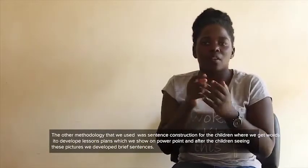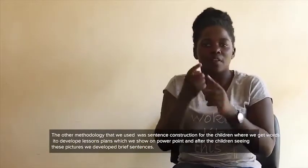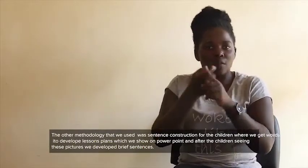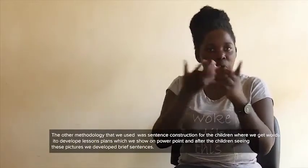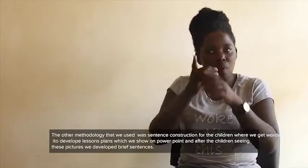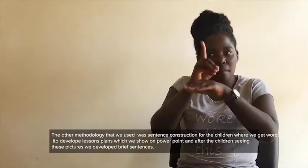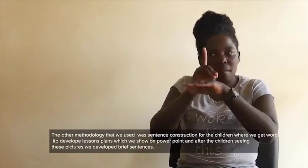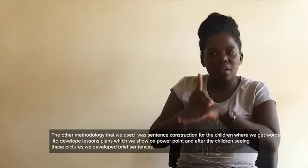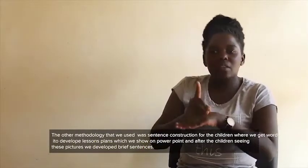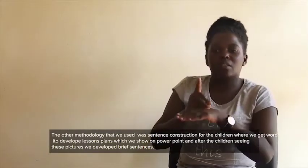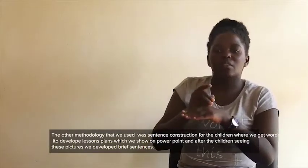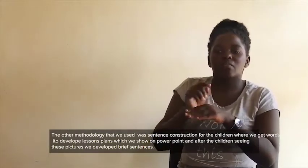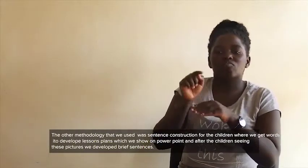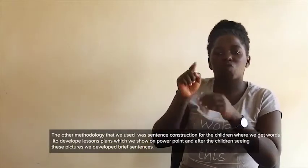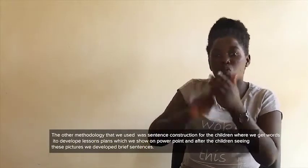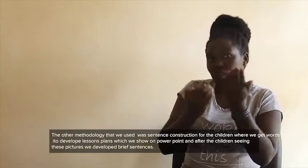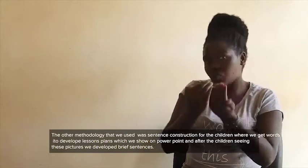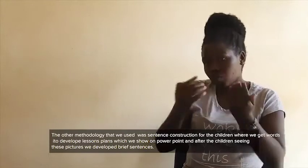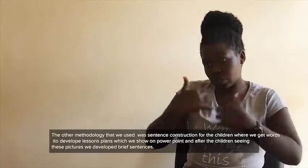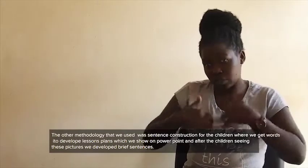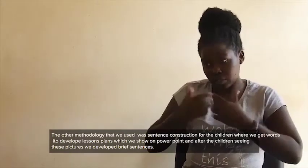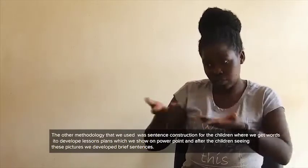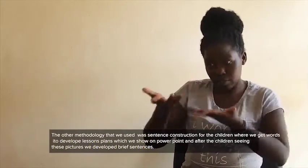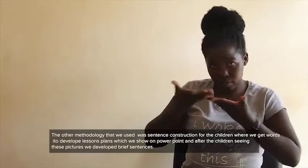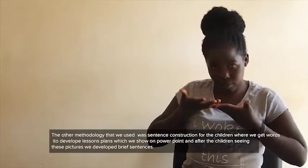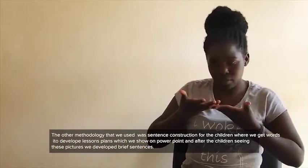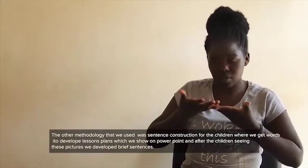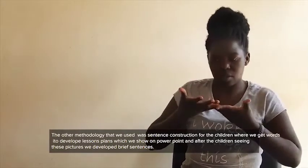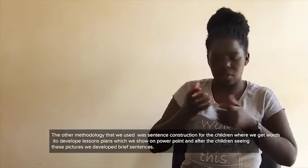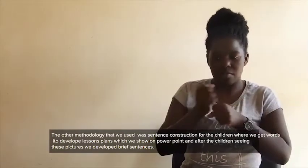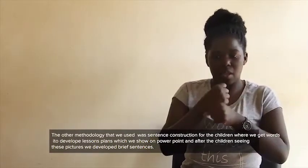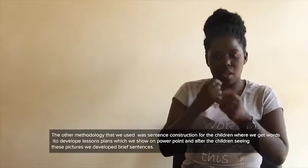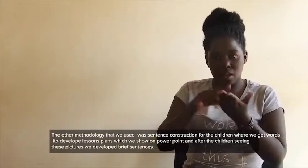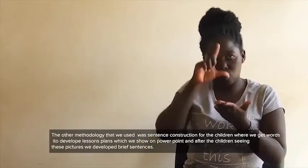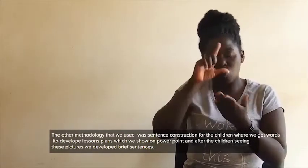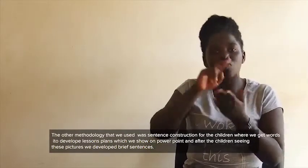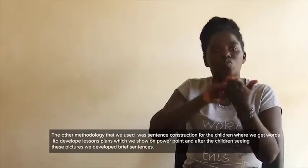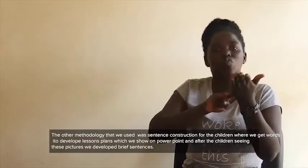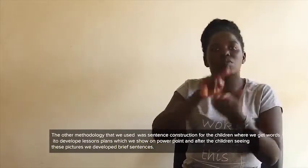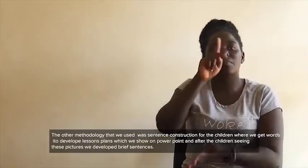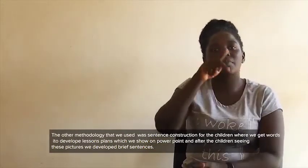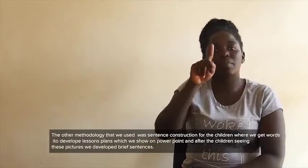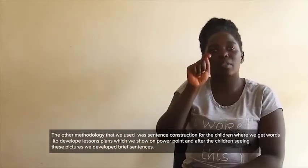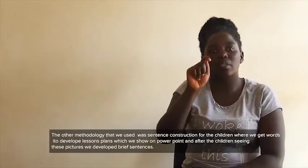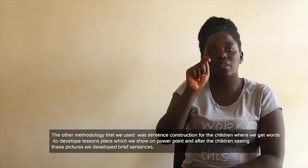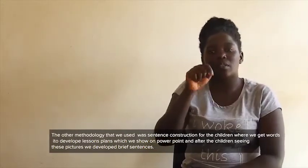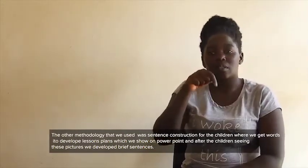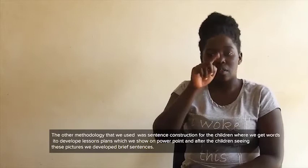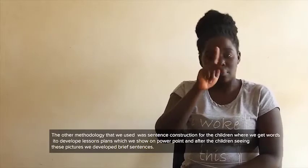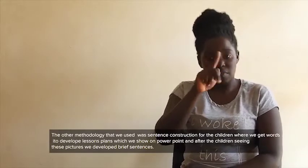words and depending on the area of interest for the children we develop lesson plans which we show